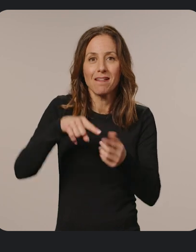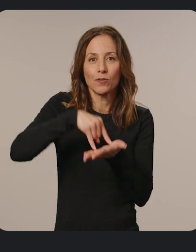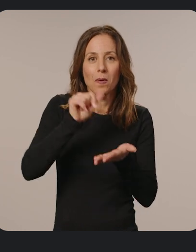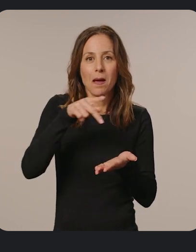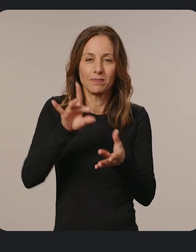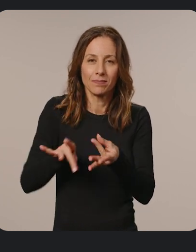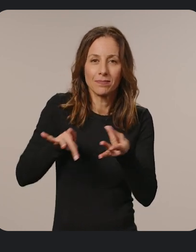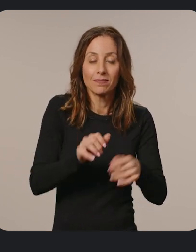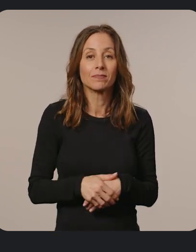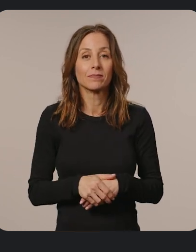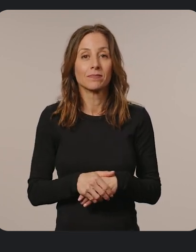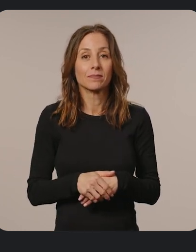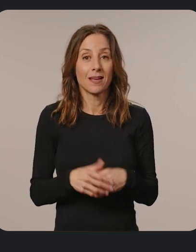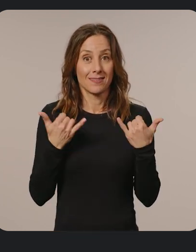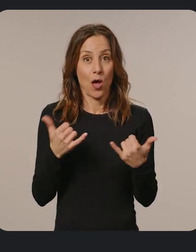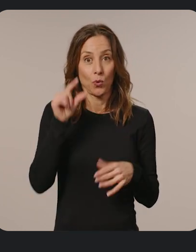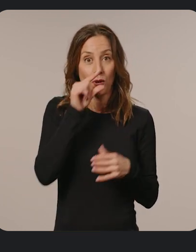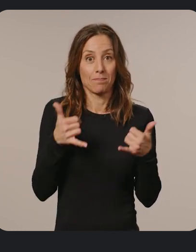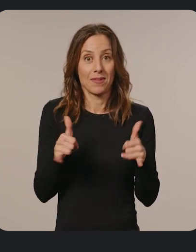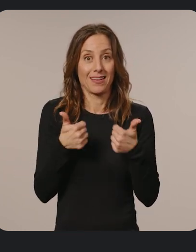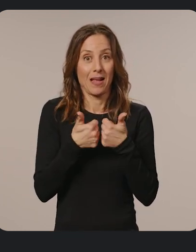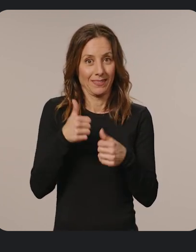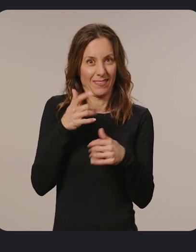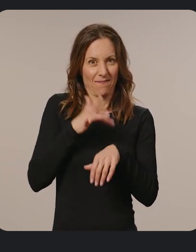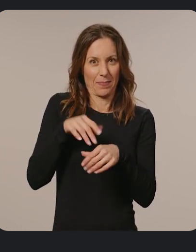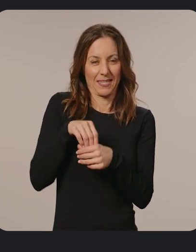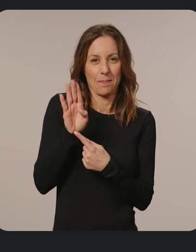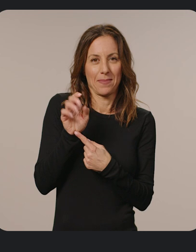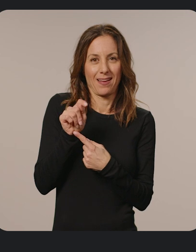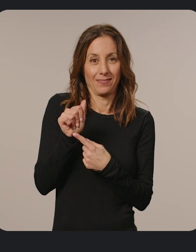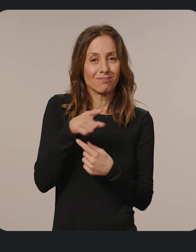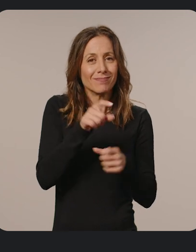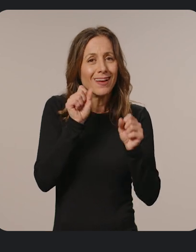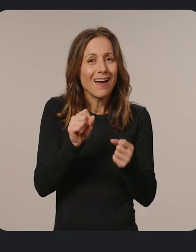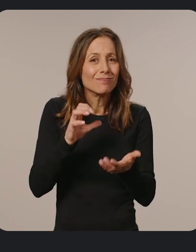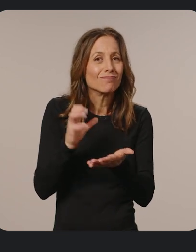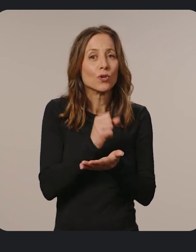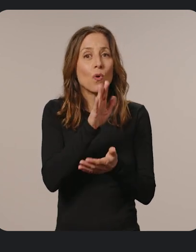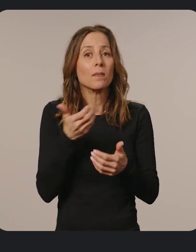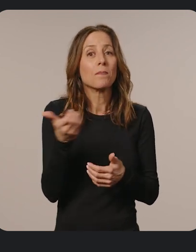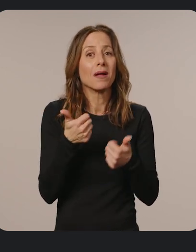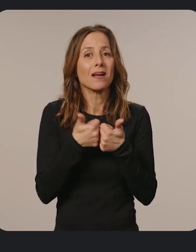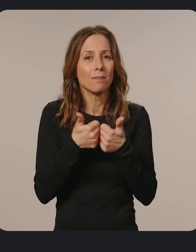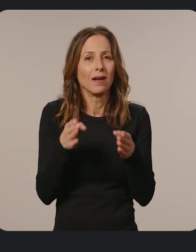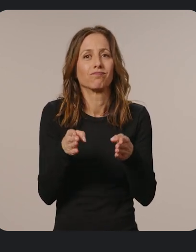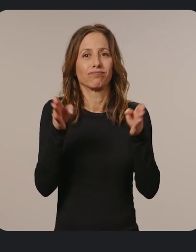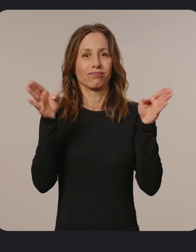optimizations. And now that Google Play Games is available in beta, you can take your mobile game to an even wider